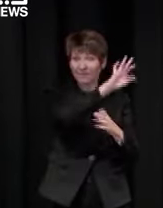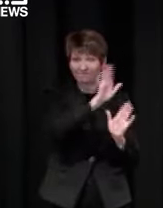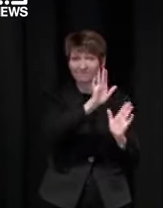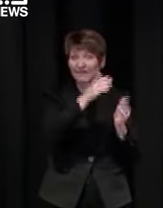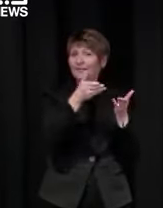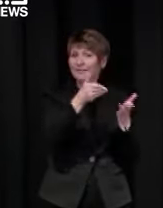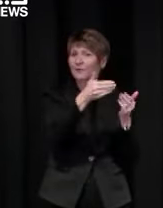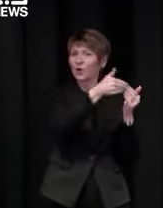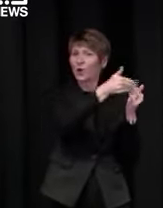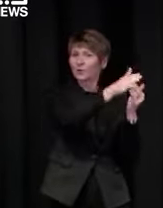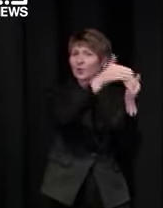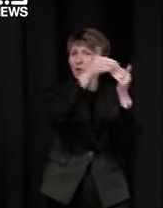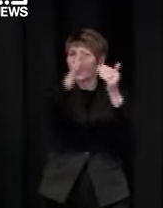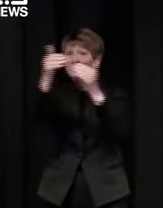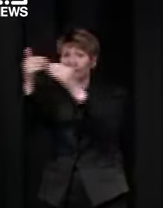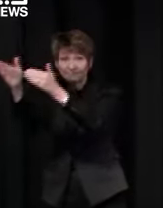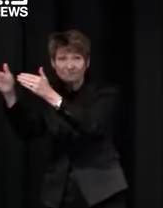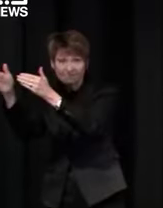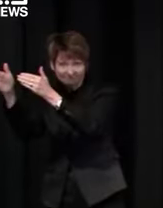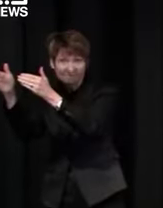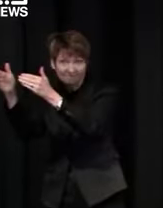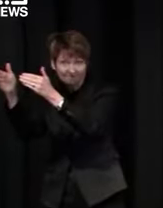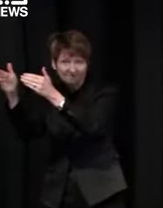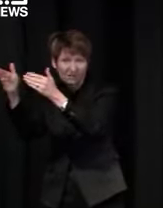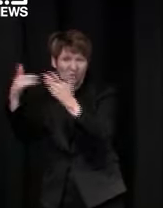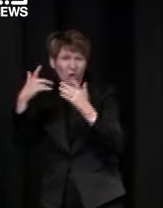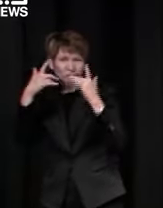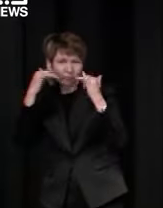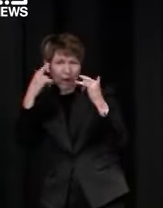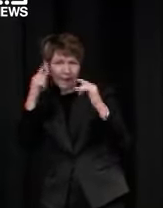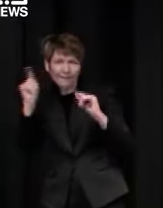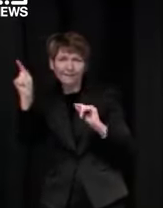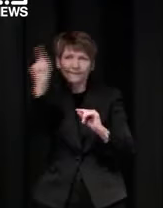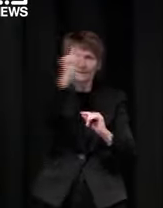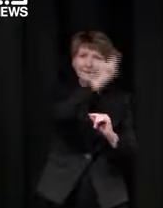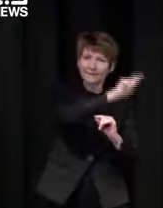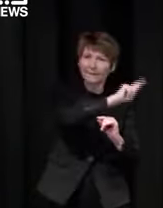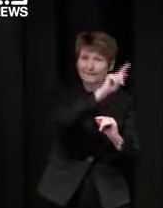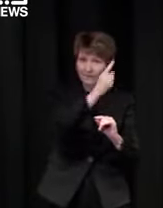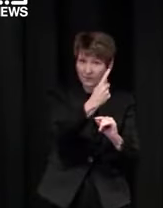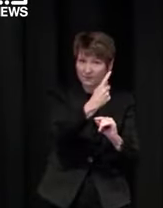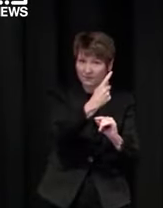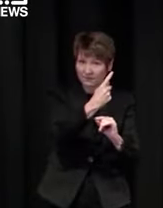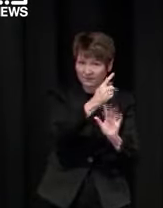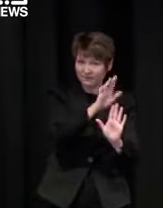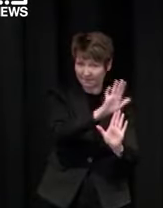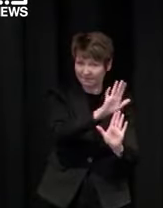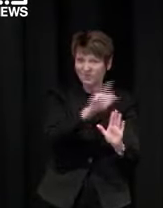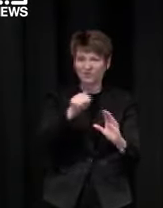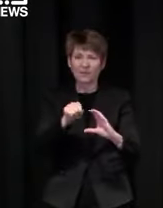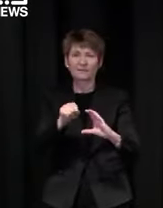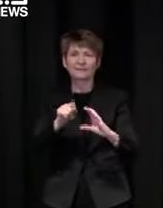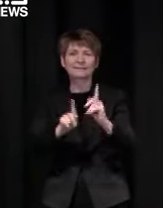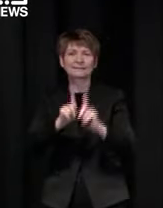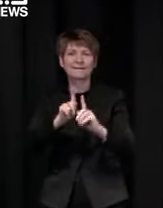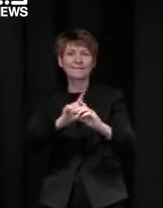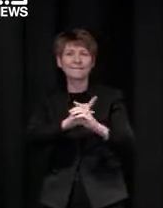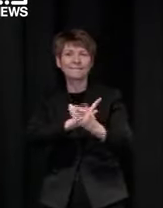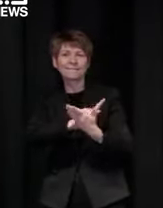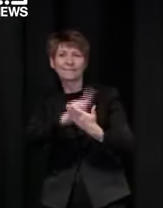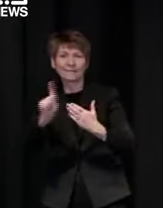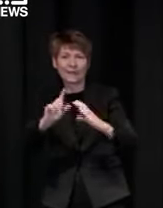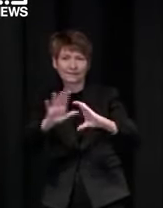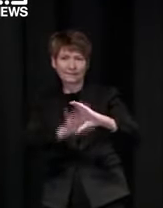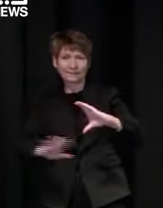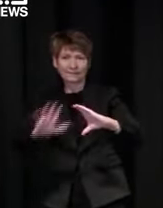two two and a half week period hopefully you know provided people keep getting vaccinated um what we've also indicated is